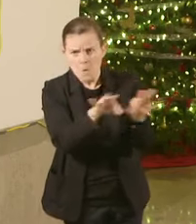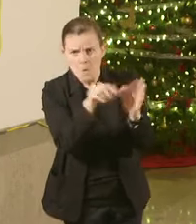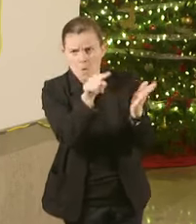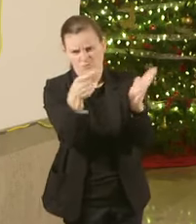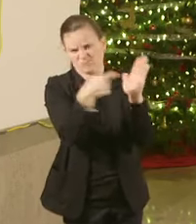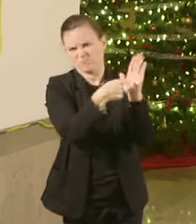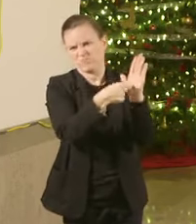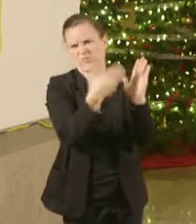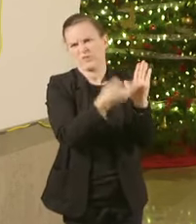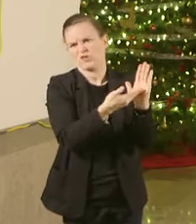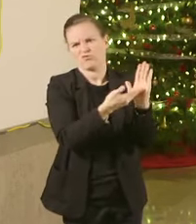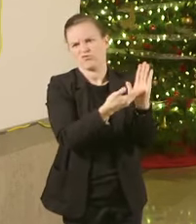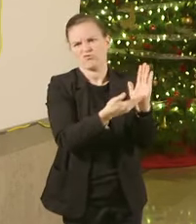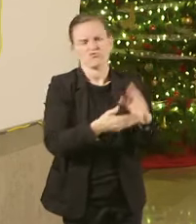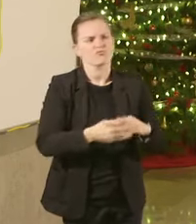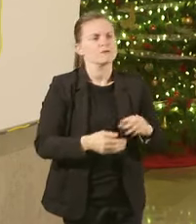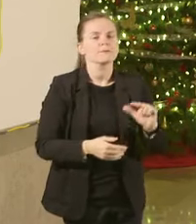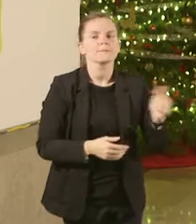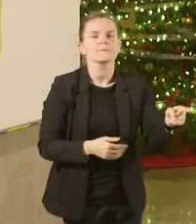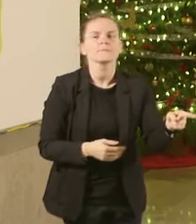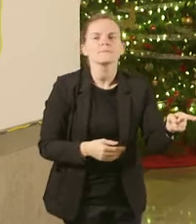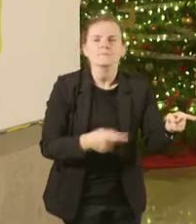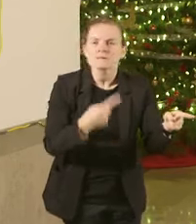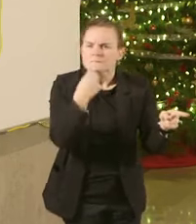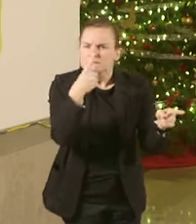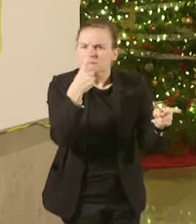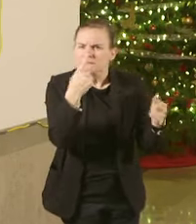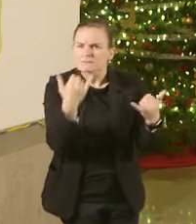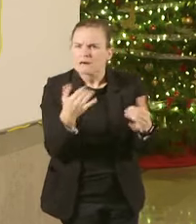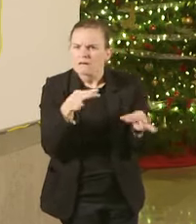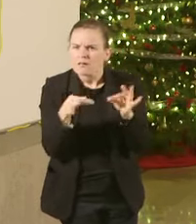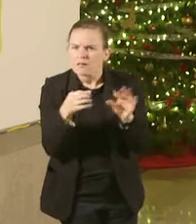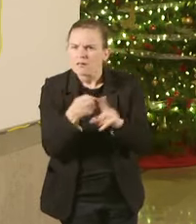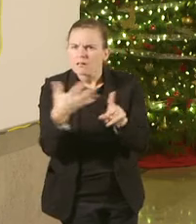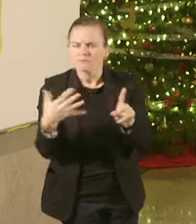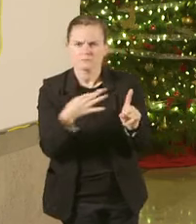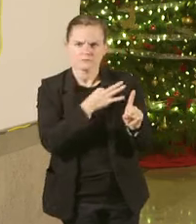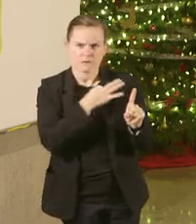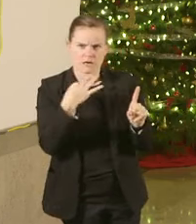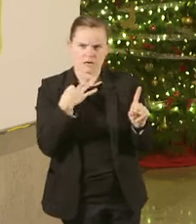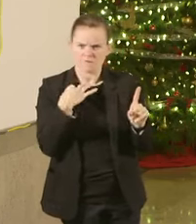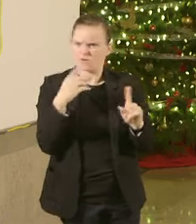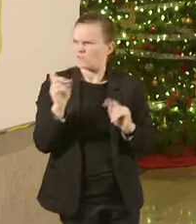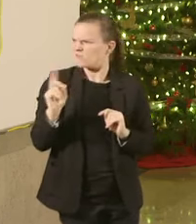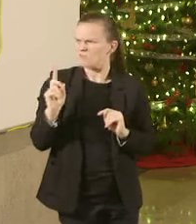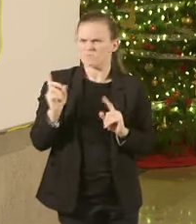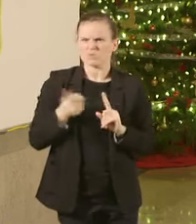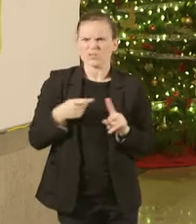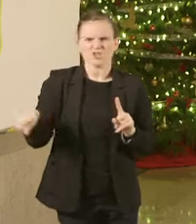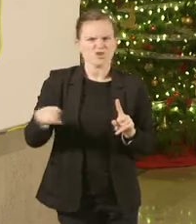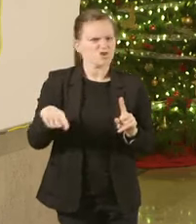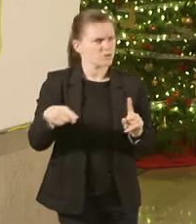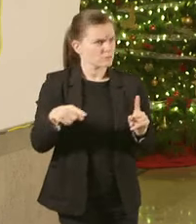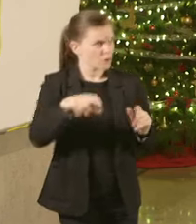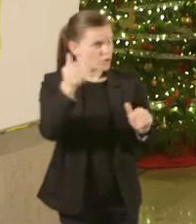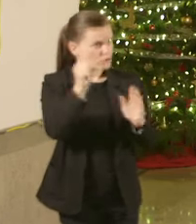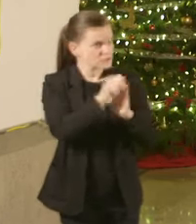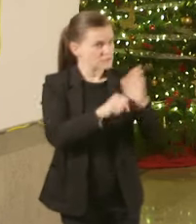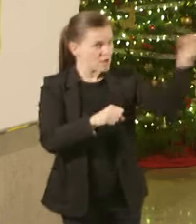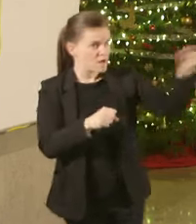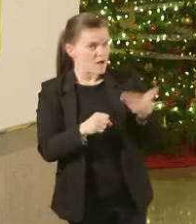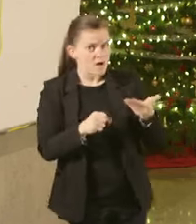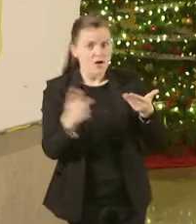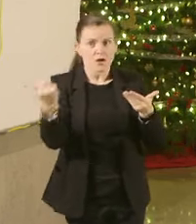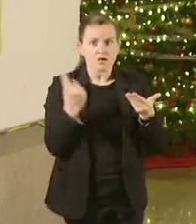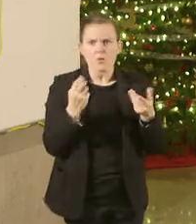Can you speak briefly about where these extra staff members would be coming from like which other states? We don't yet know I mean the